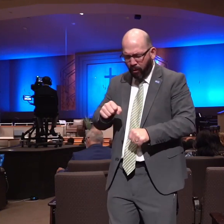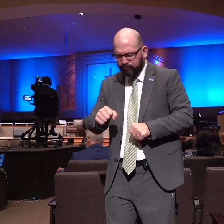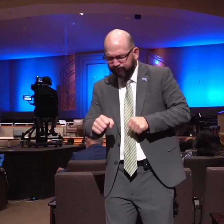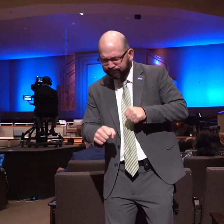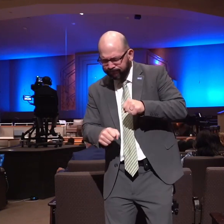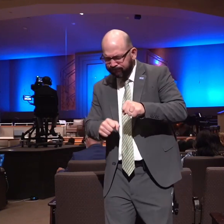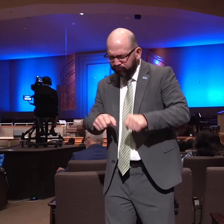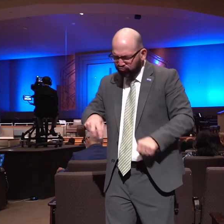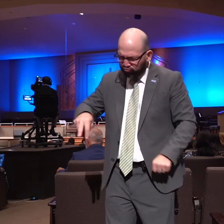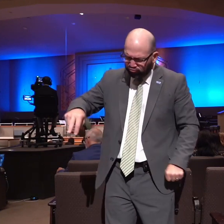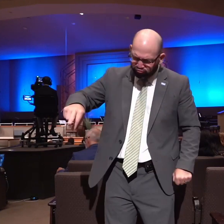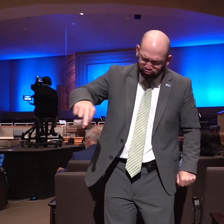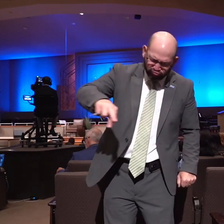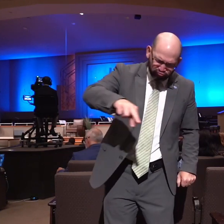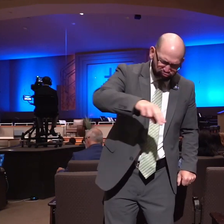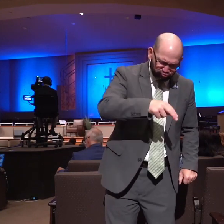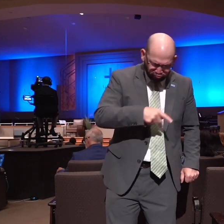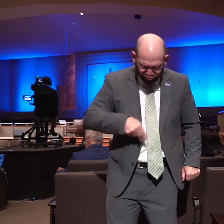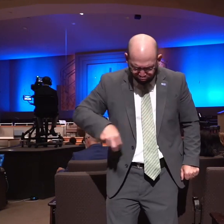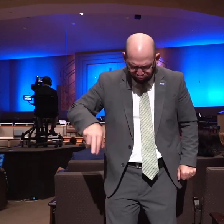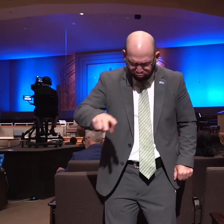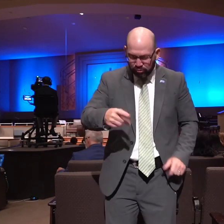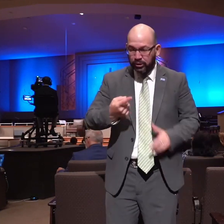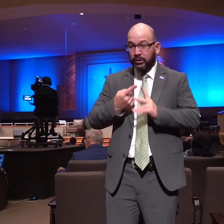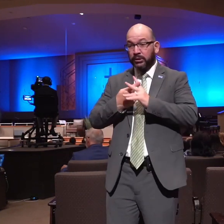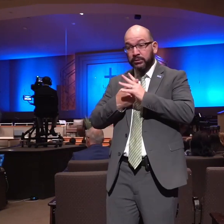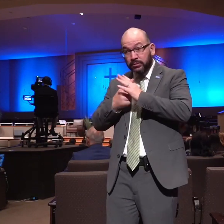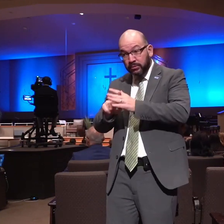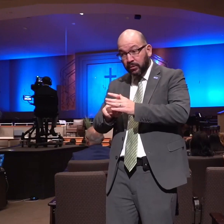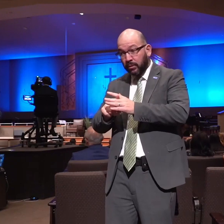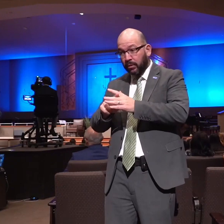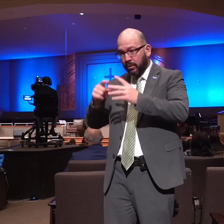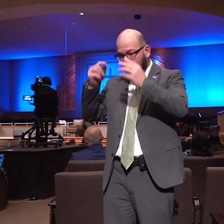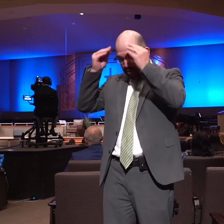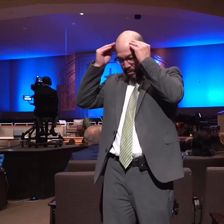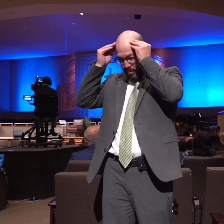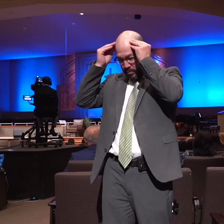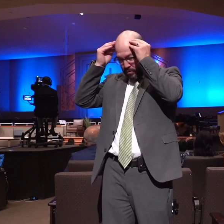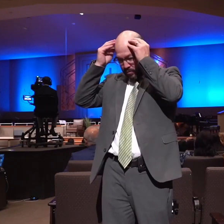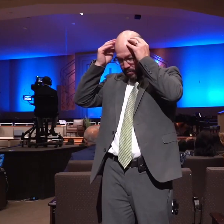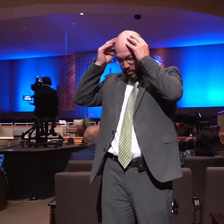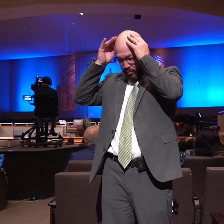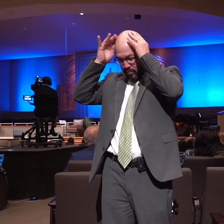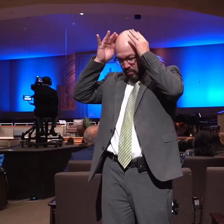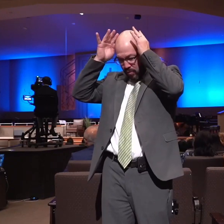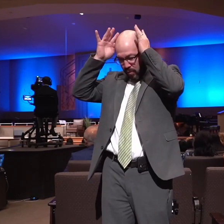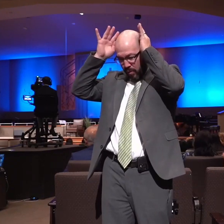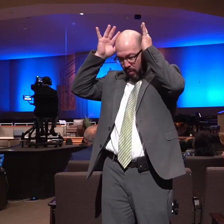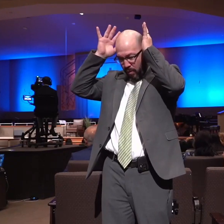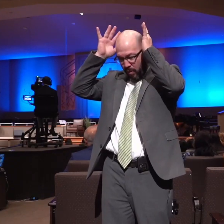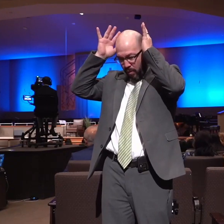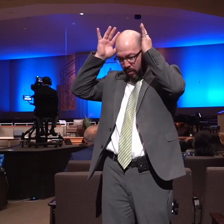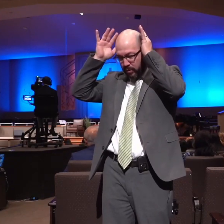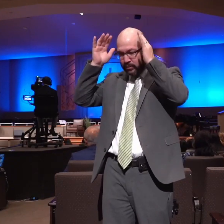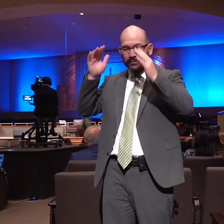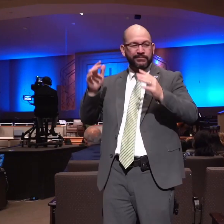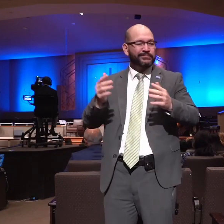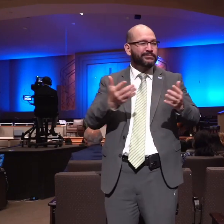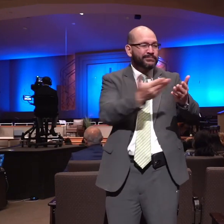it the hair of his head began to grow again after he was shaven then the lords of the philistines gathered them together to